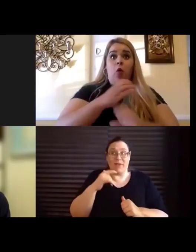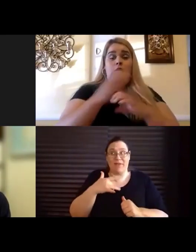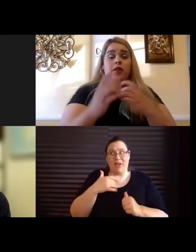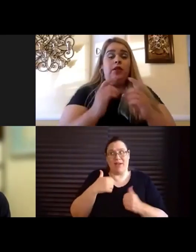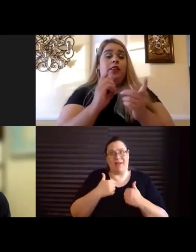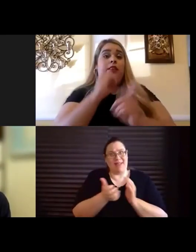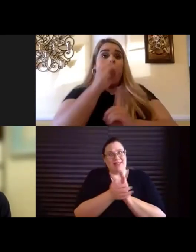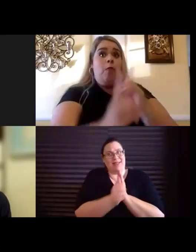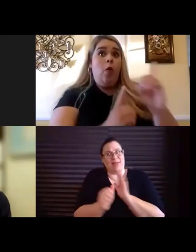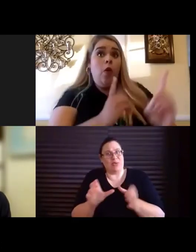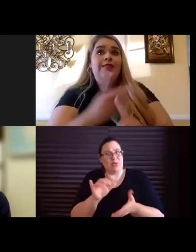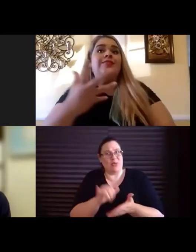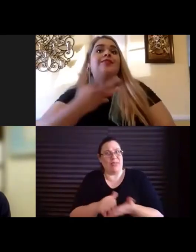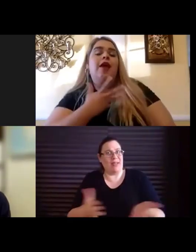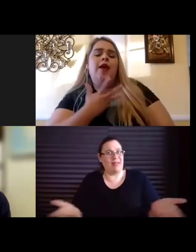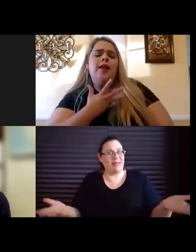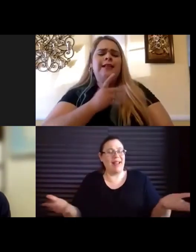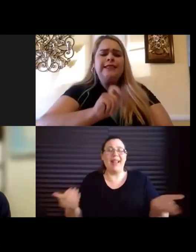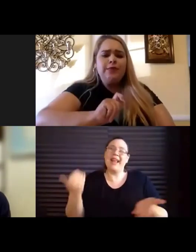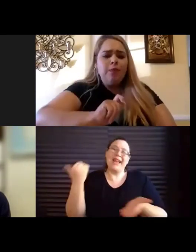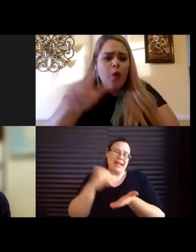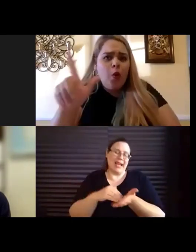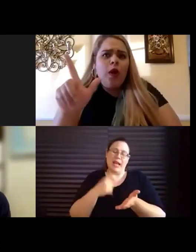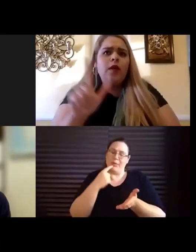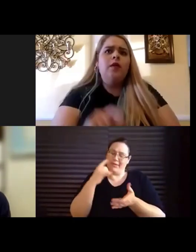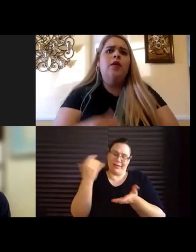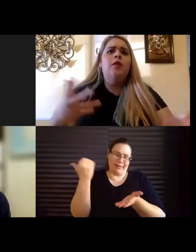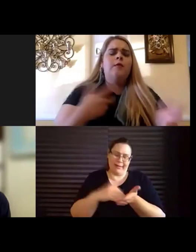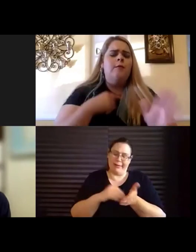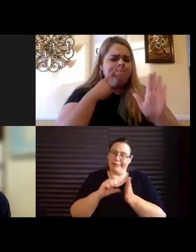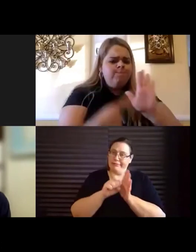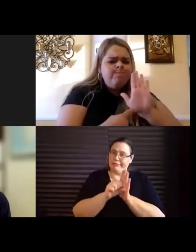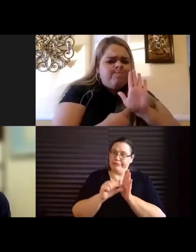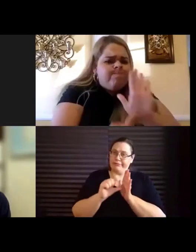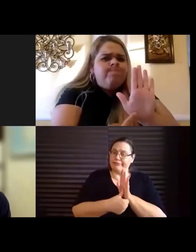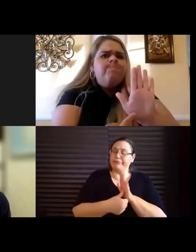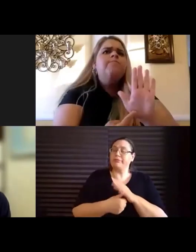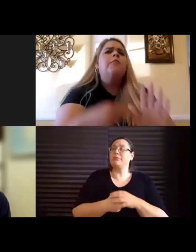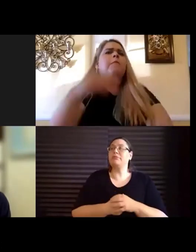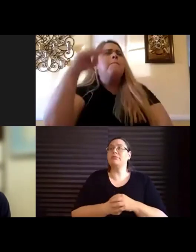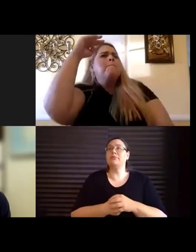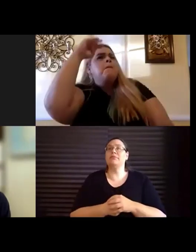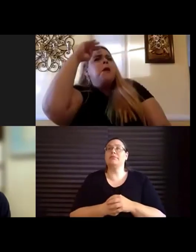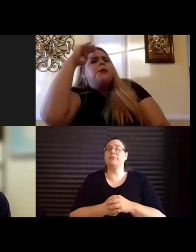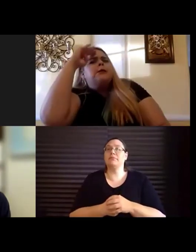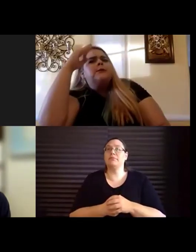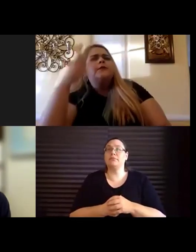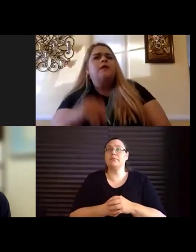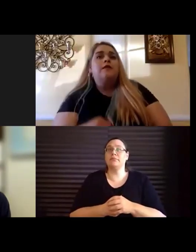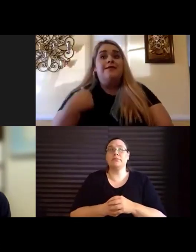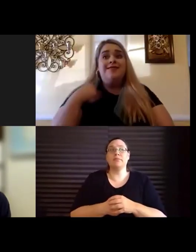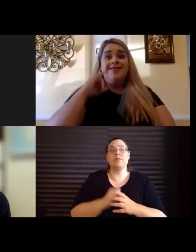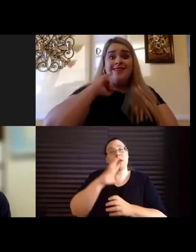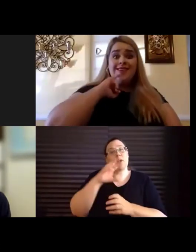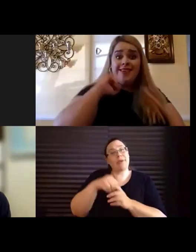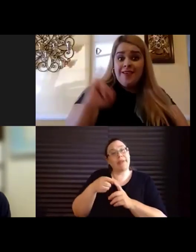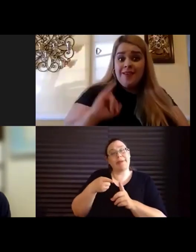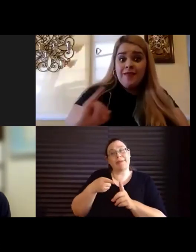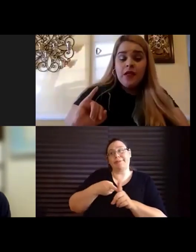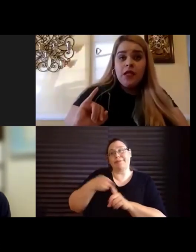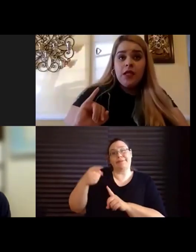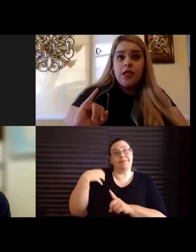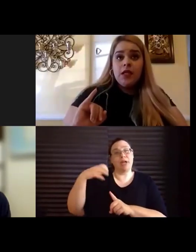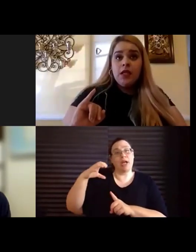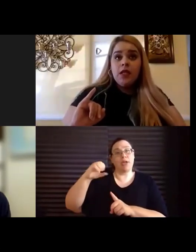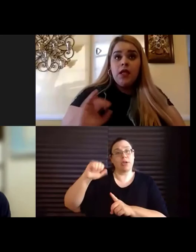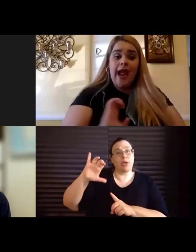do. And again, I, and I'll reiterate it again, is that I think that within the coaching venues and,